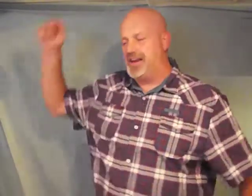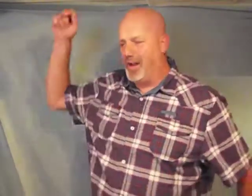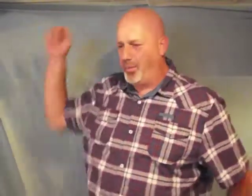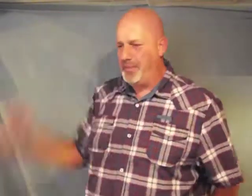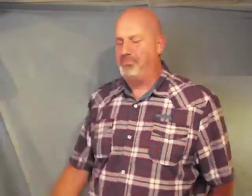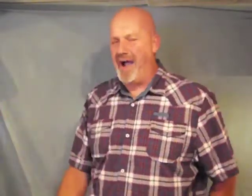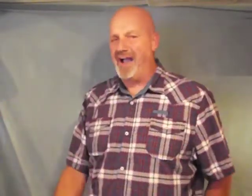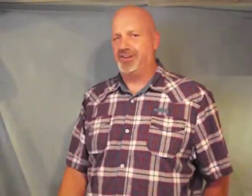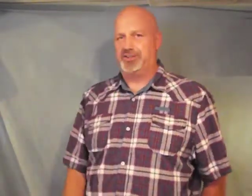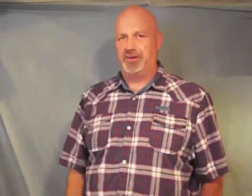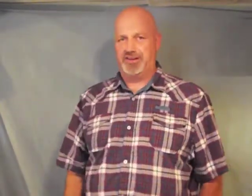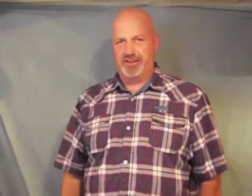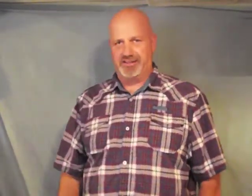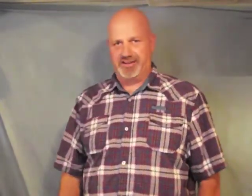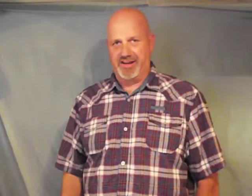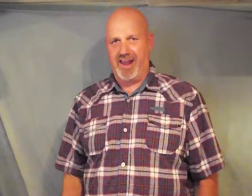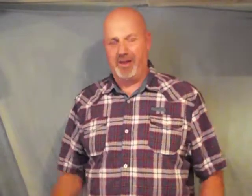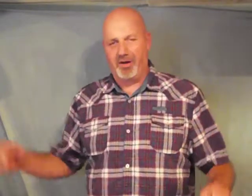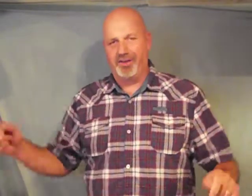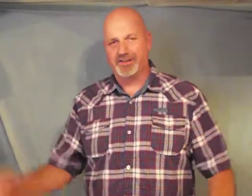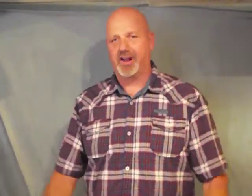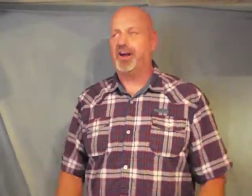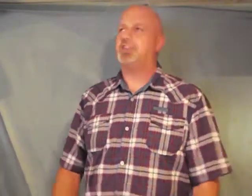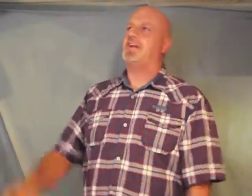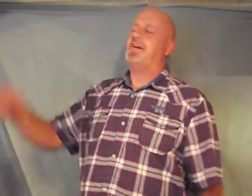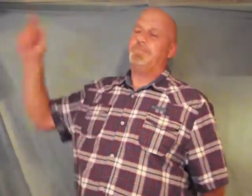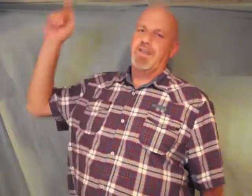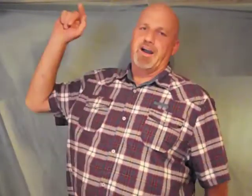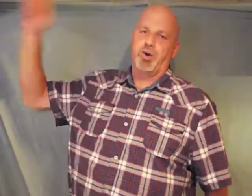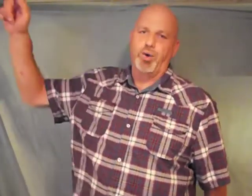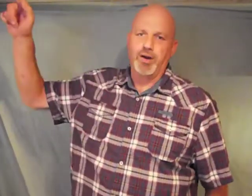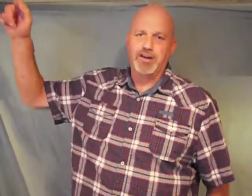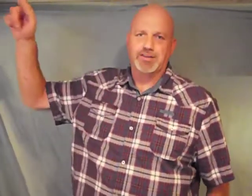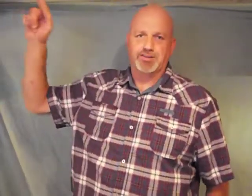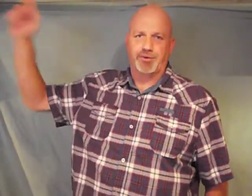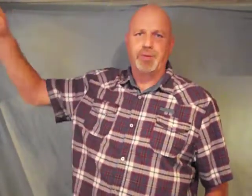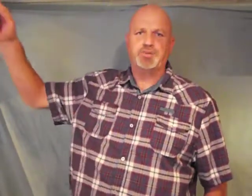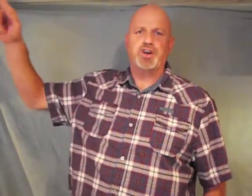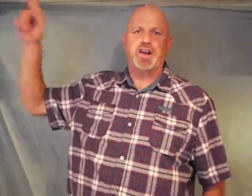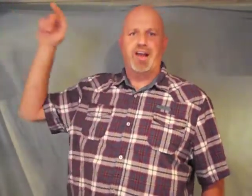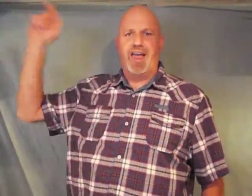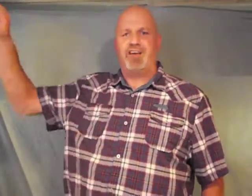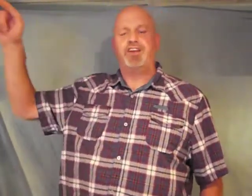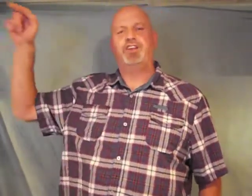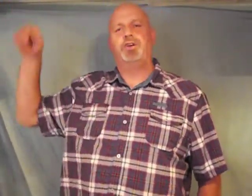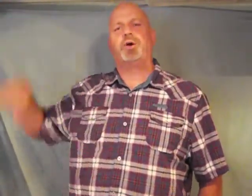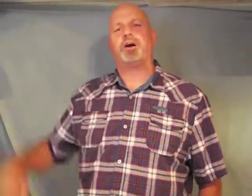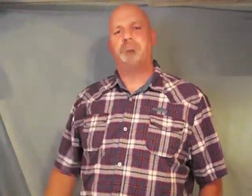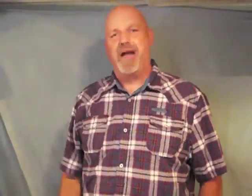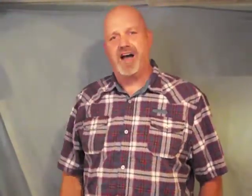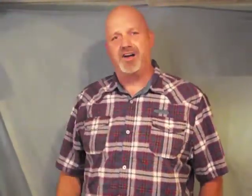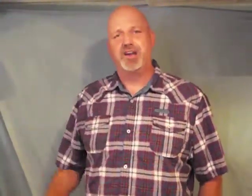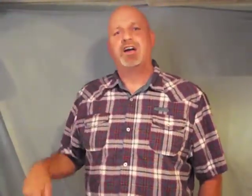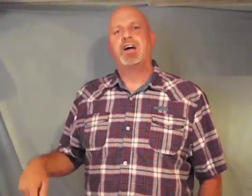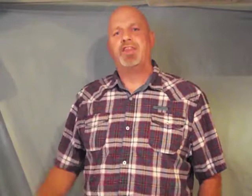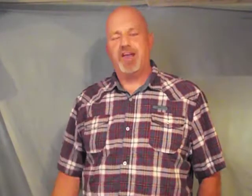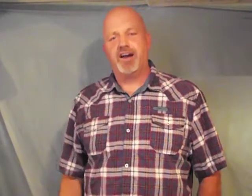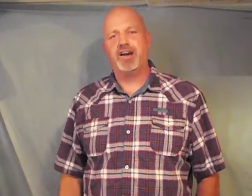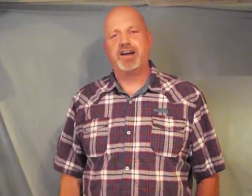that we bind you in Jesus name on this earth according to scripture in heaven you are bound there as